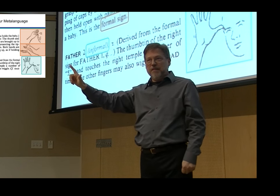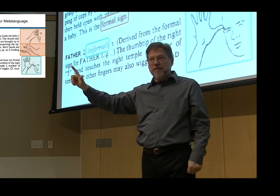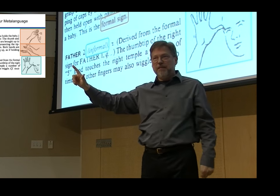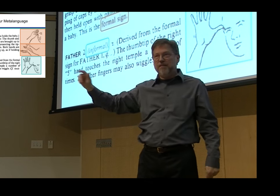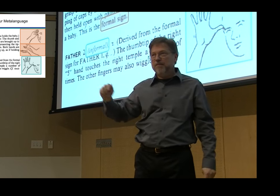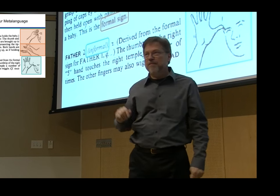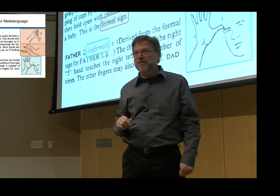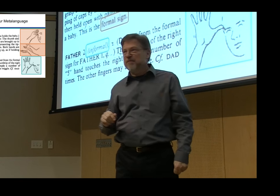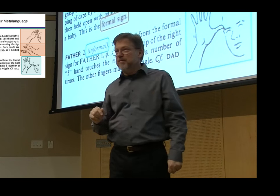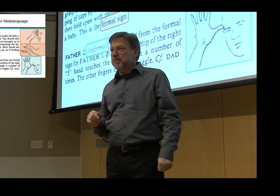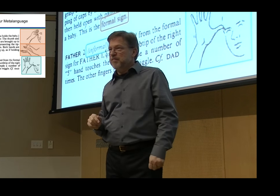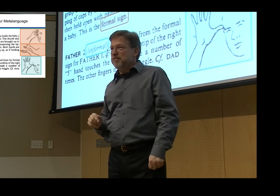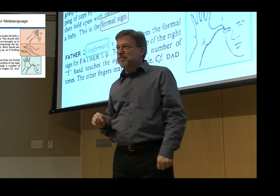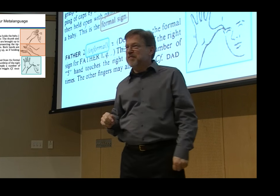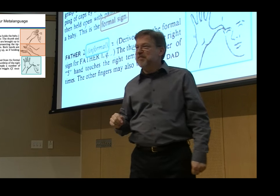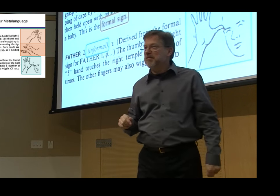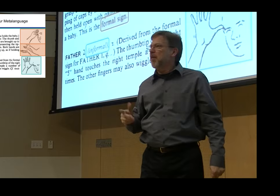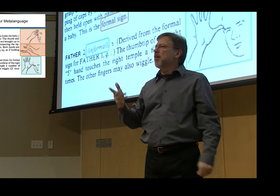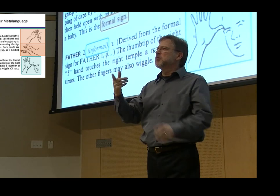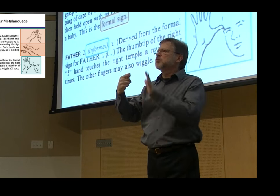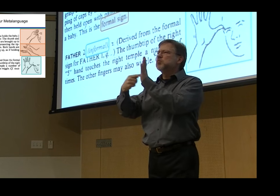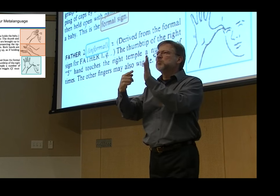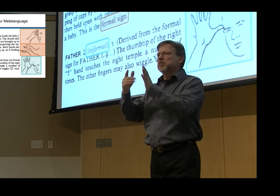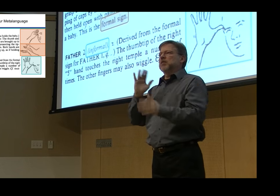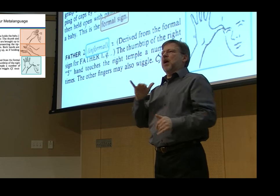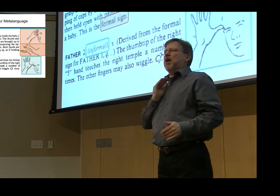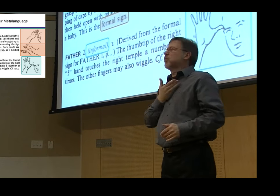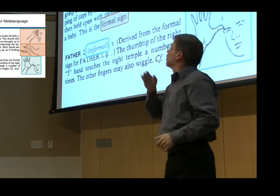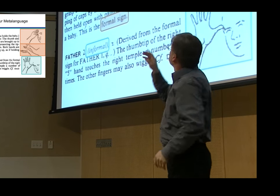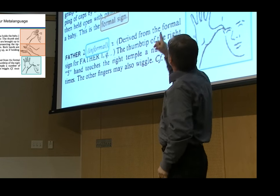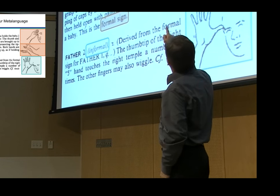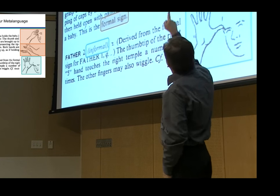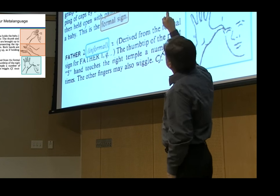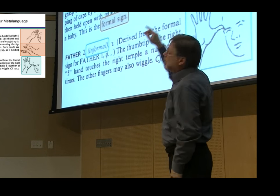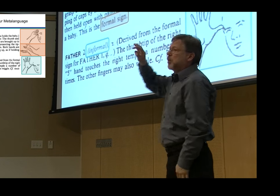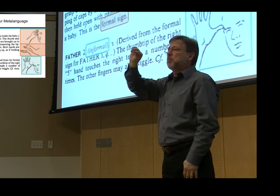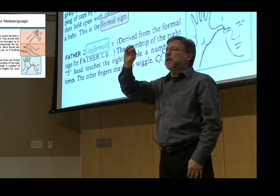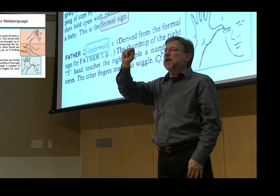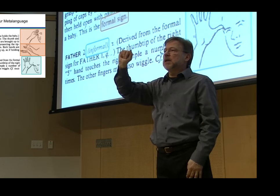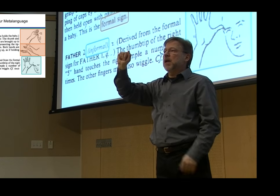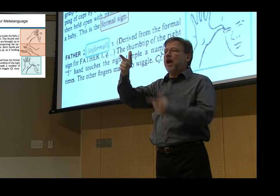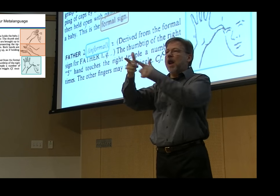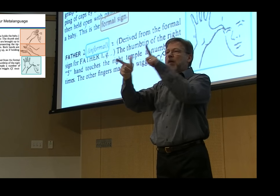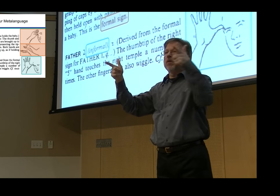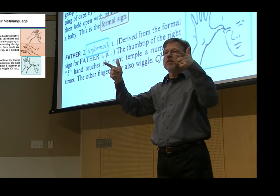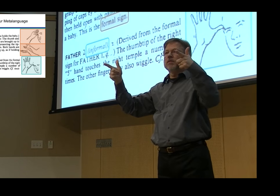then the Marshall version, he labeled an informal version or a variant of that